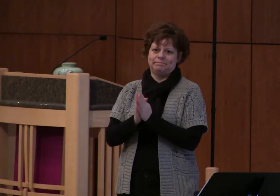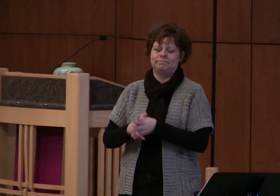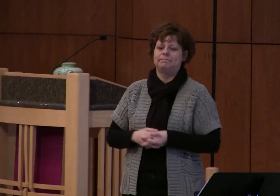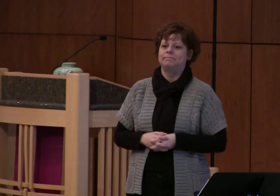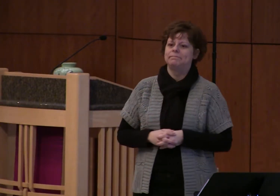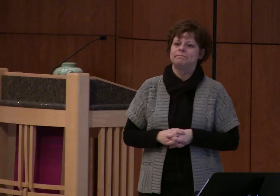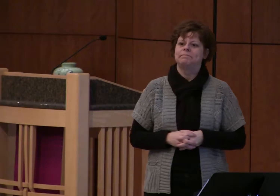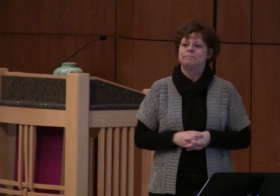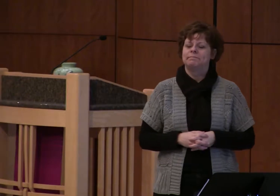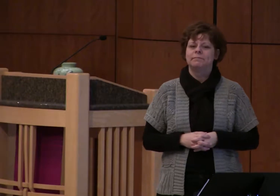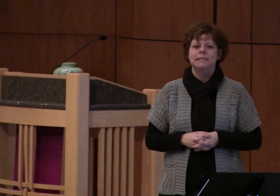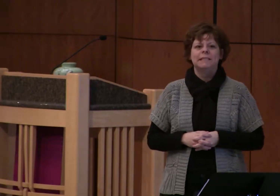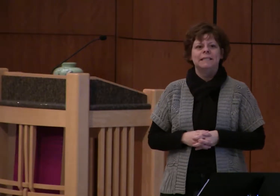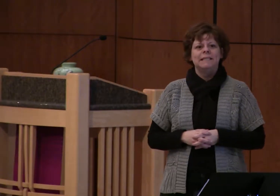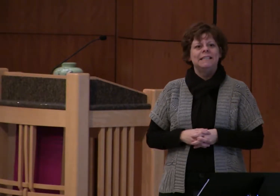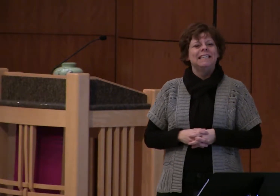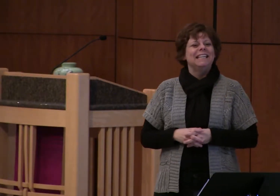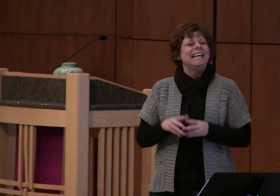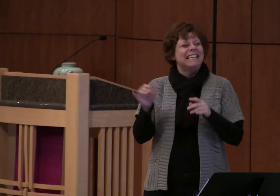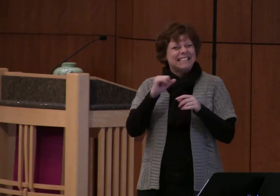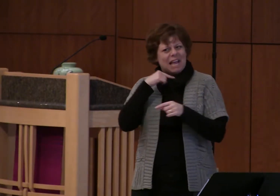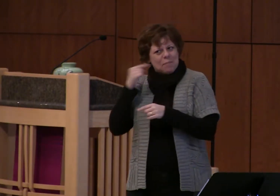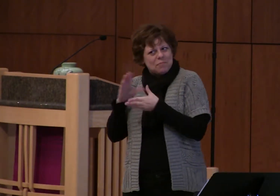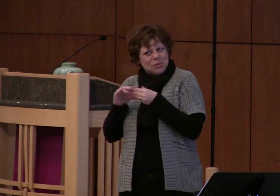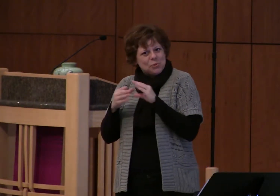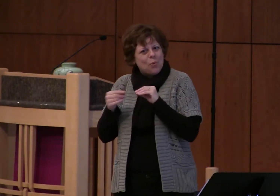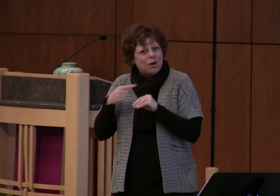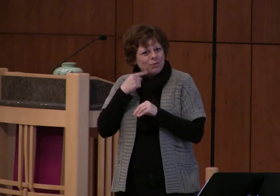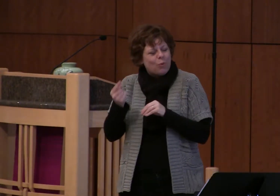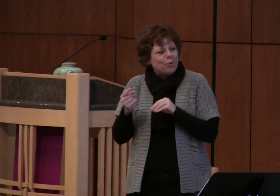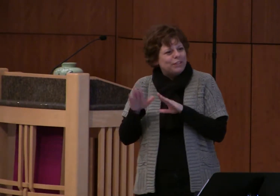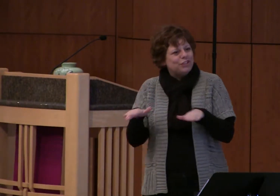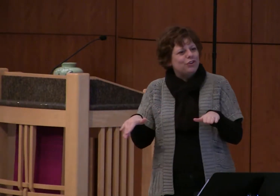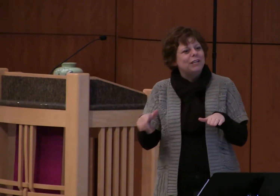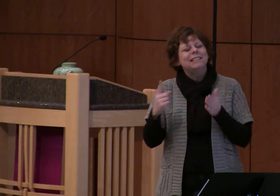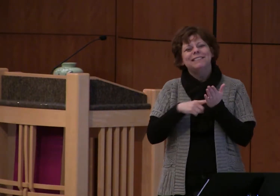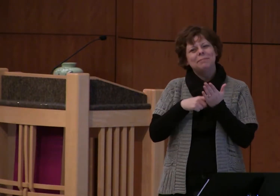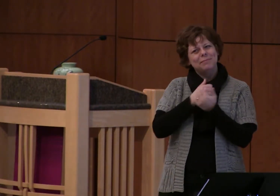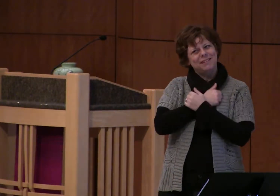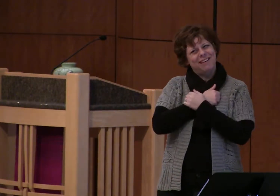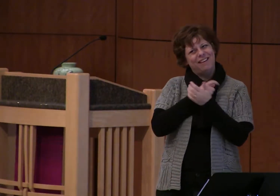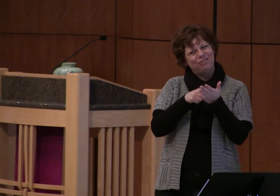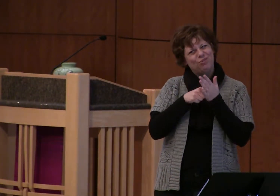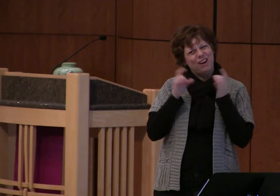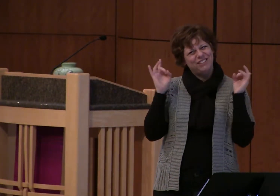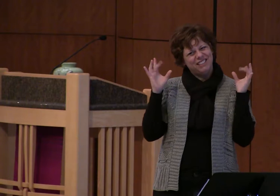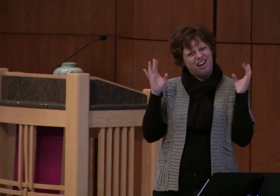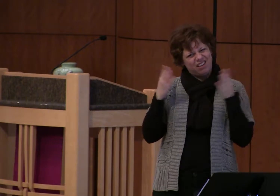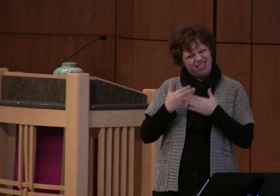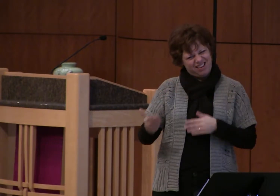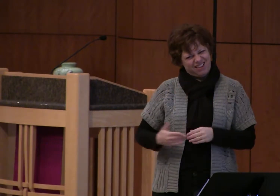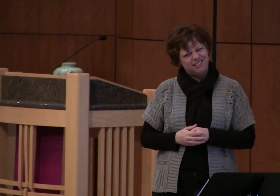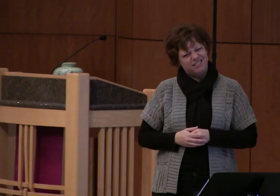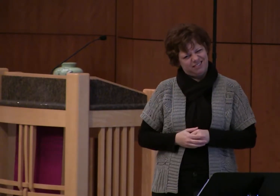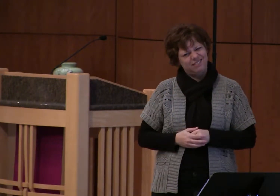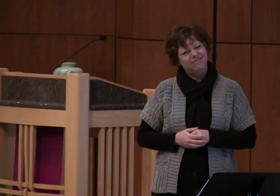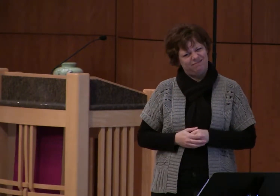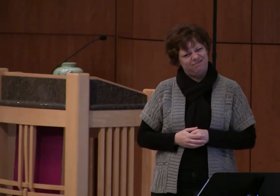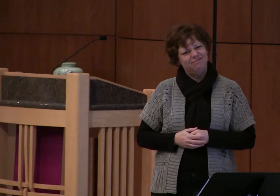amen as i was telling the kids sometimes love requires us to have to do yucky things and that was true this last week as i helped